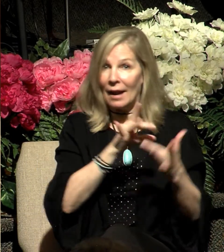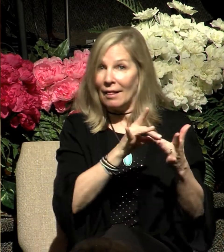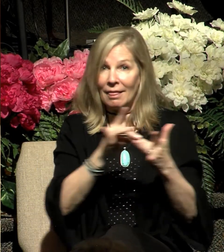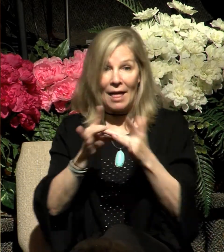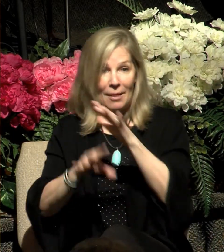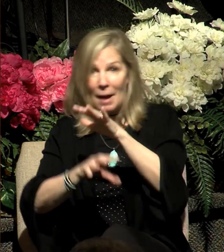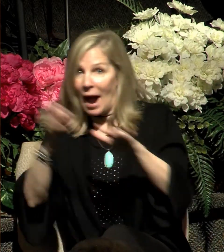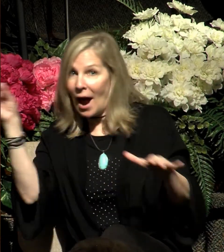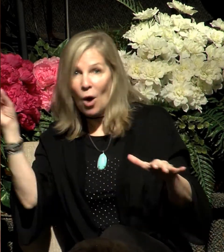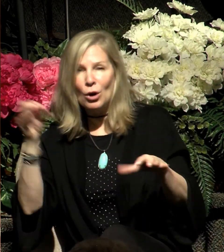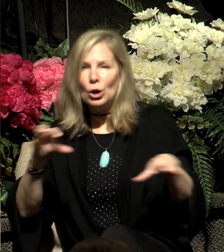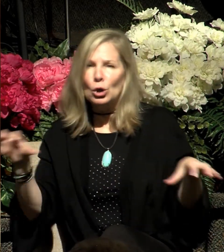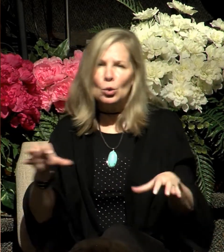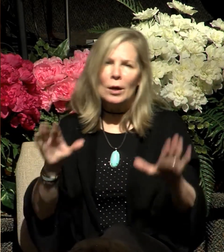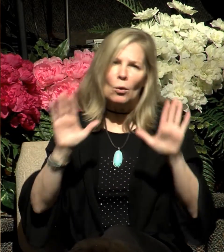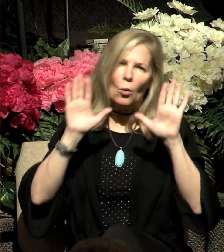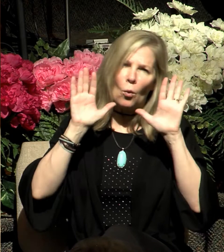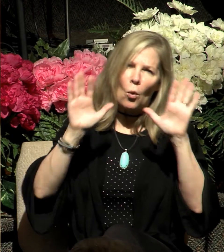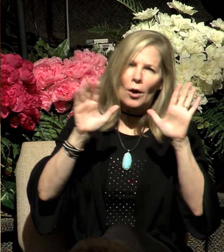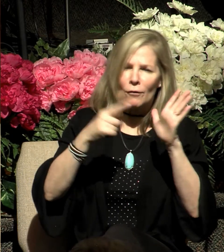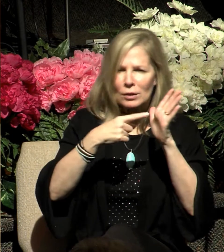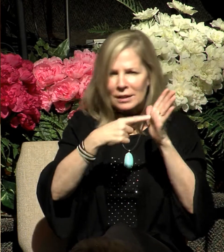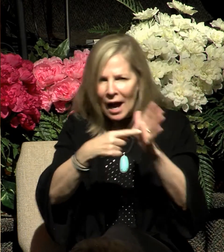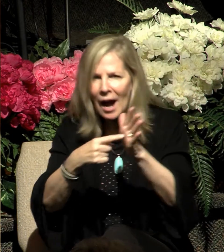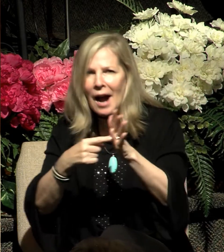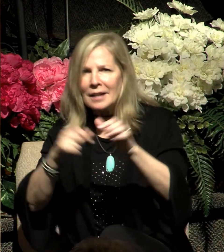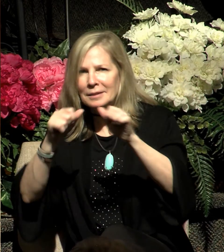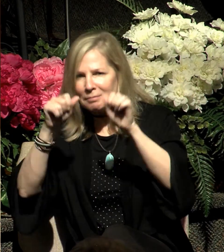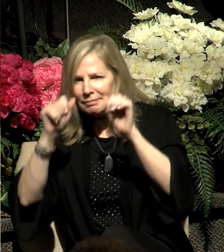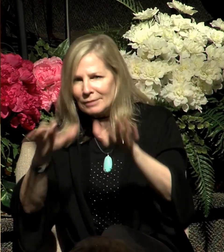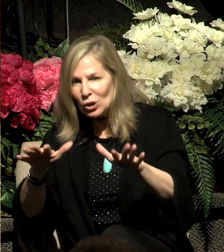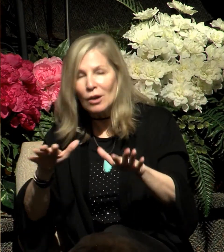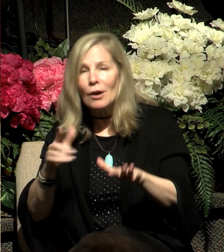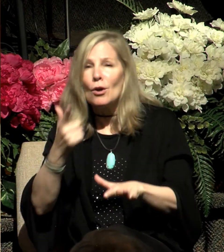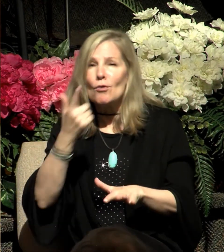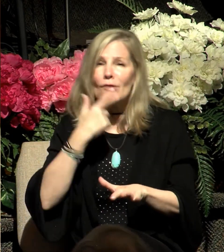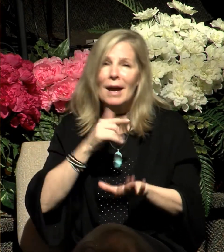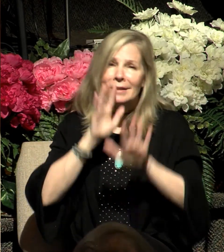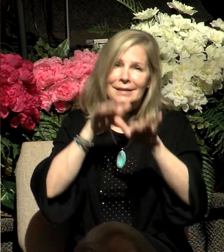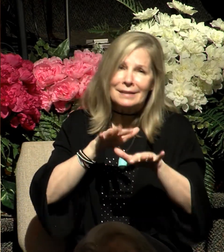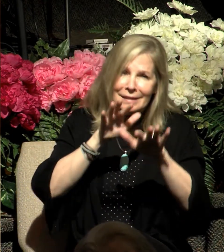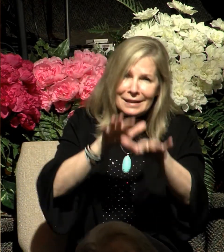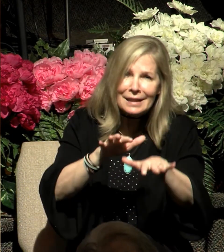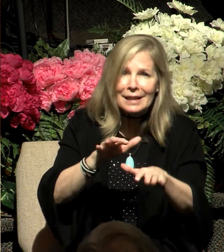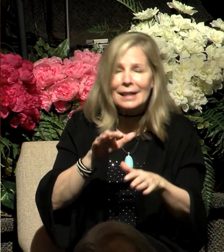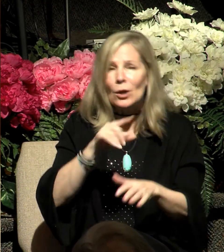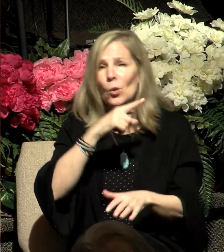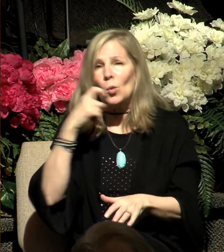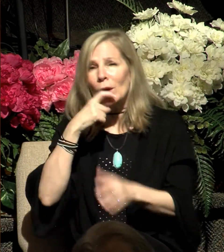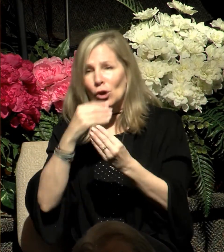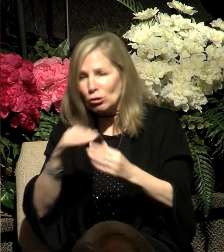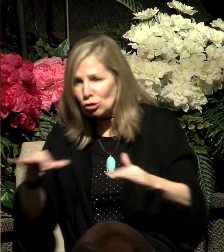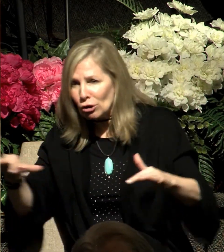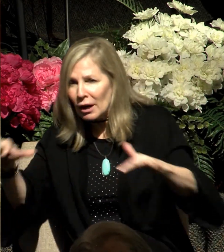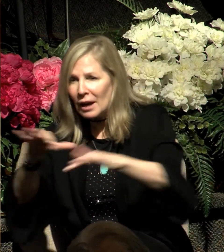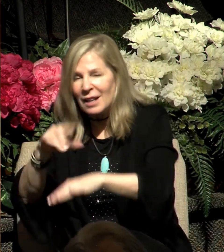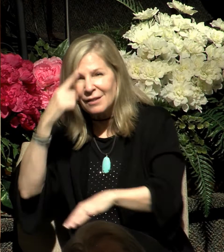and signs in the land of Egypt and in the Red Sea and in the wilderness for 40 years. Now, notice how Stephen